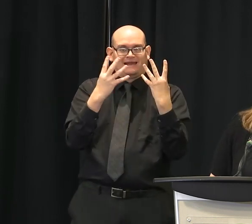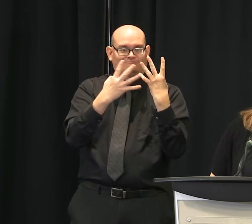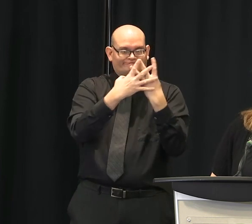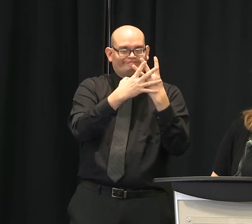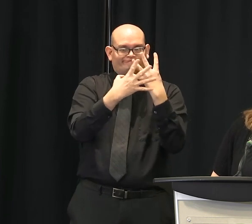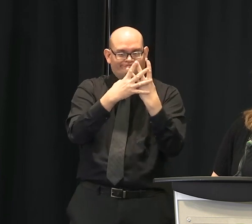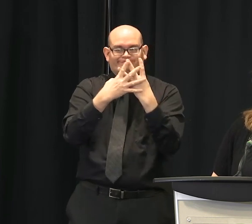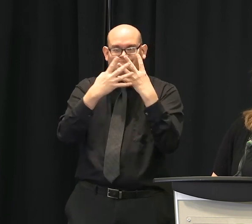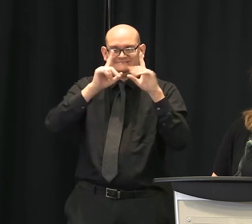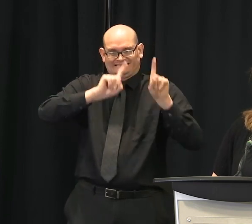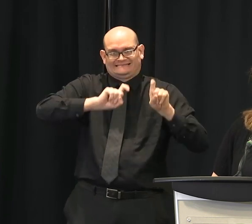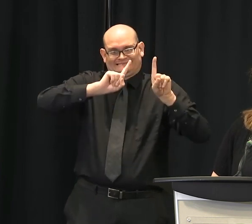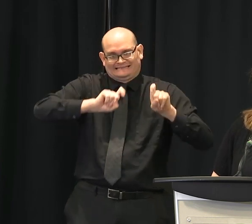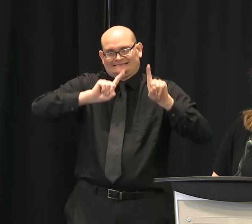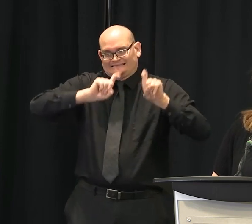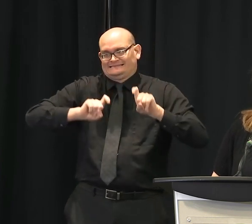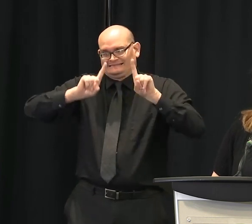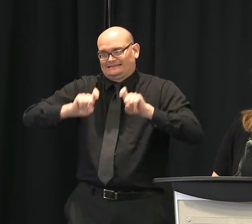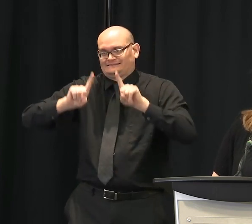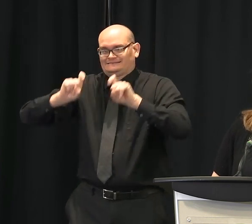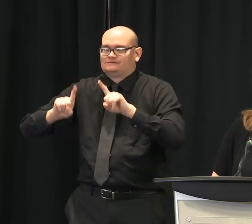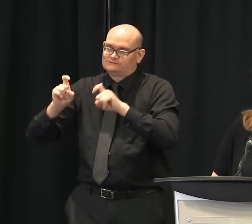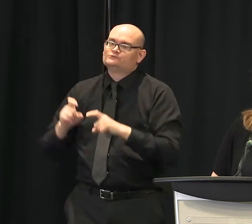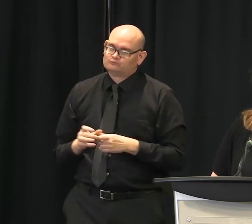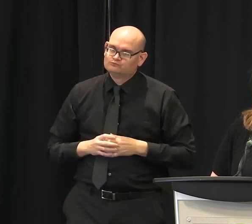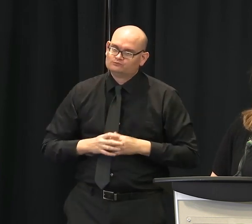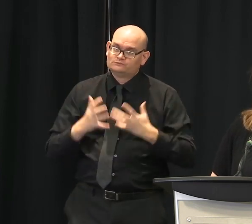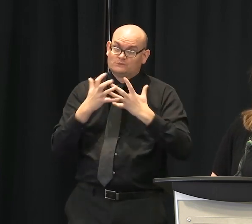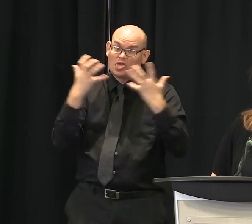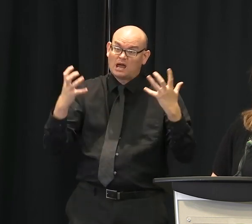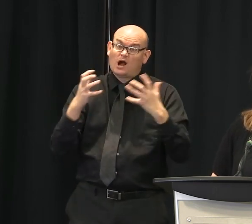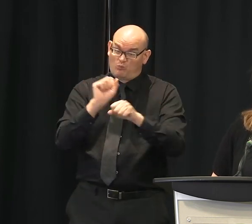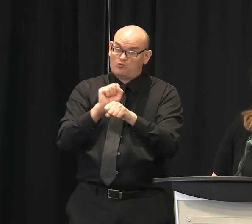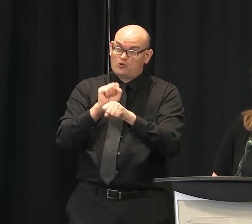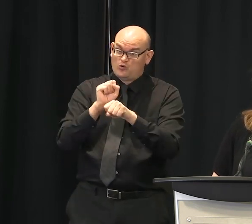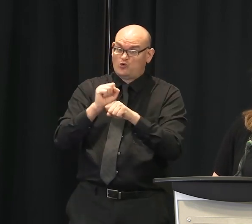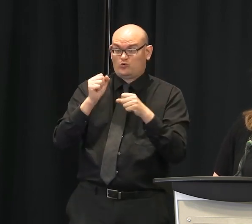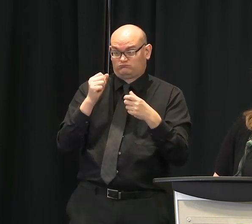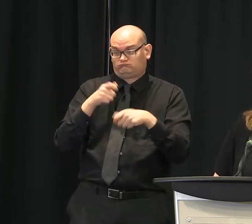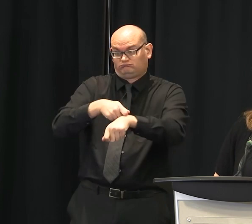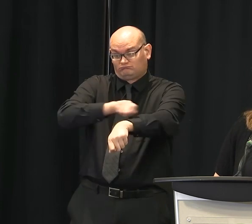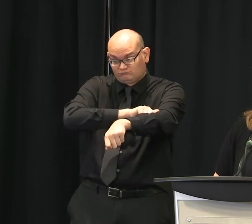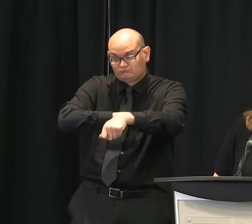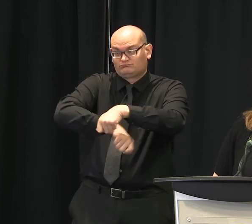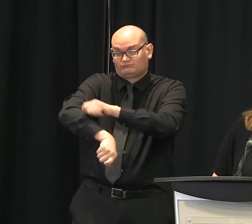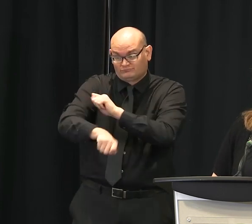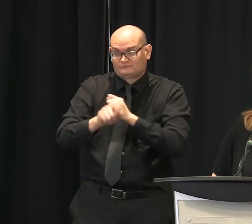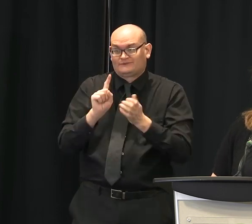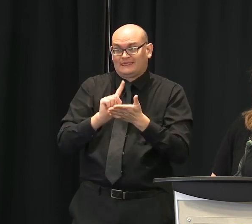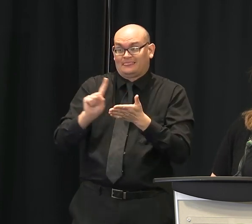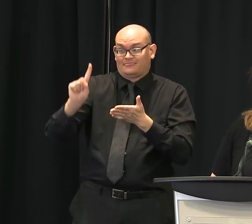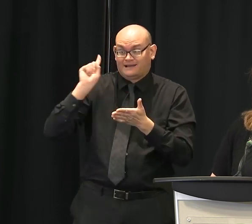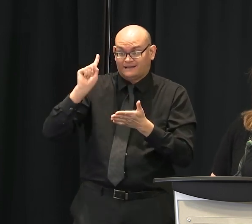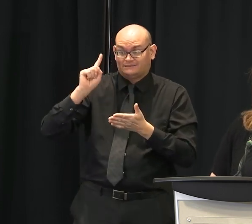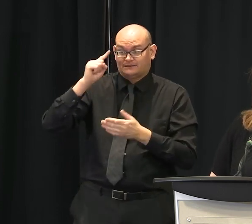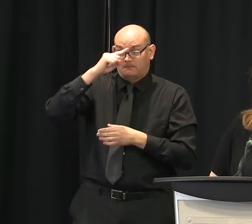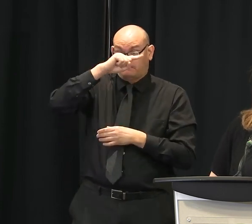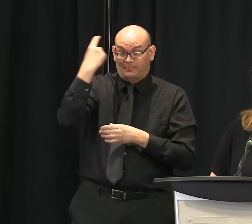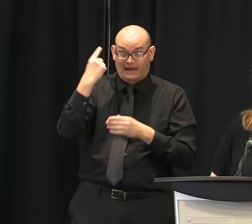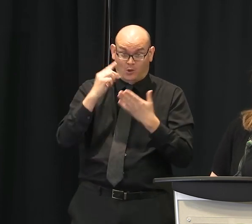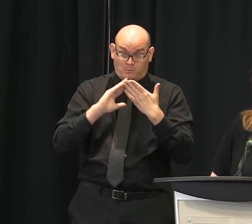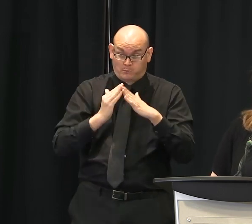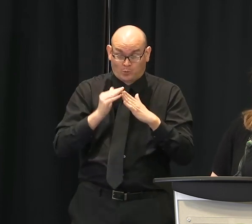discussed here in this setting last week, African American and other minority populations have been disproportionately impacted by this virus,